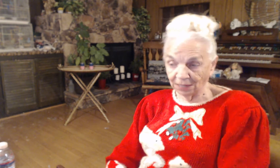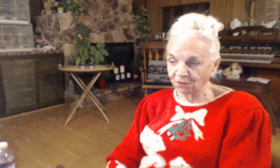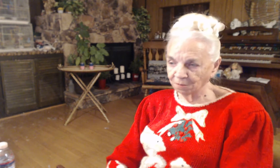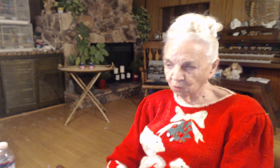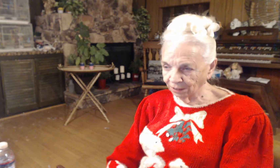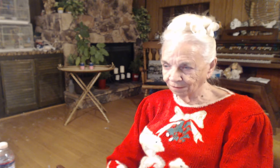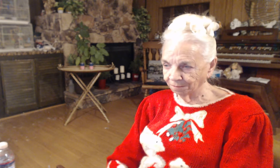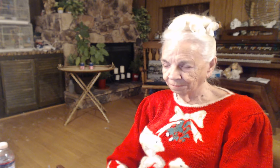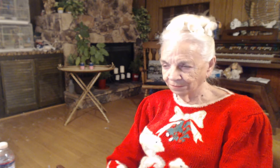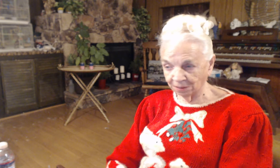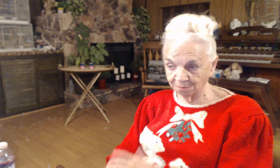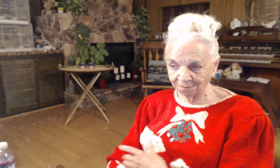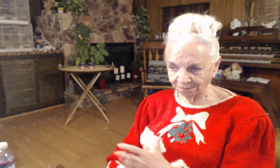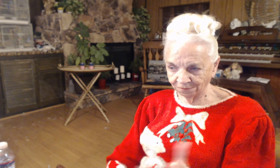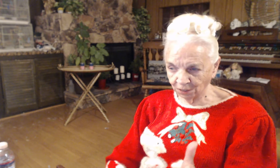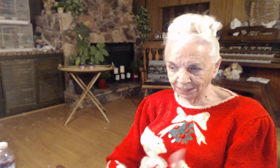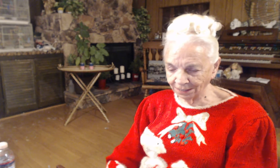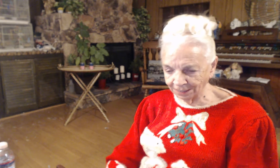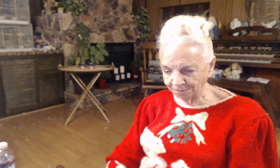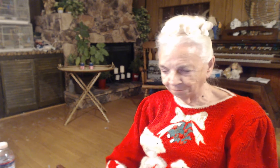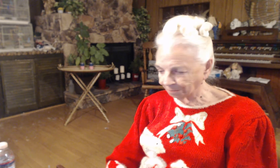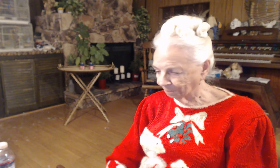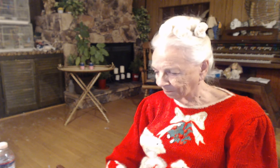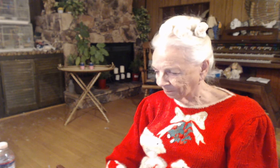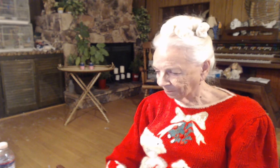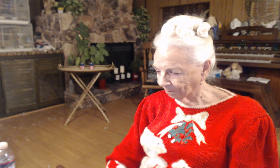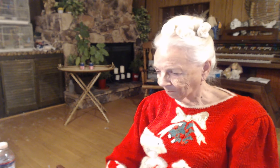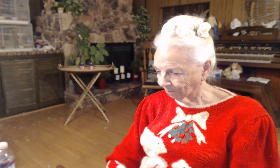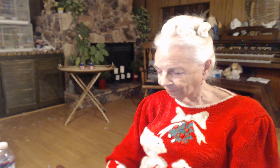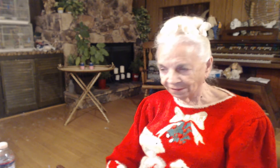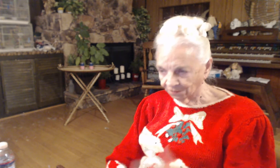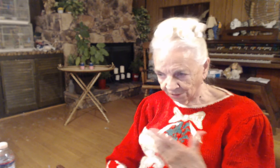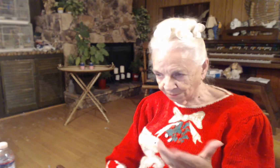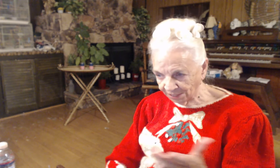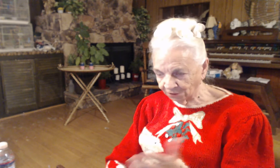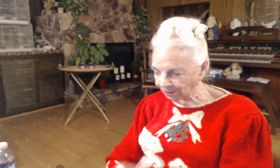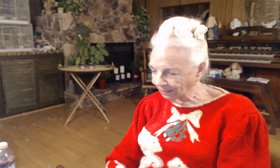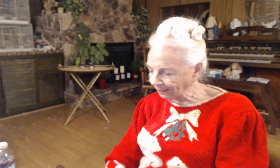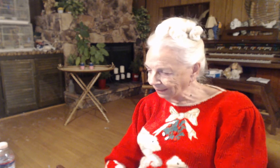morning, some Friday night, some Saturday night now.